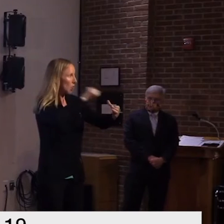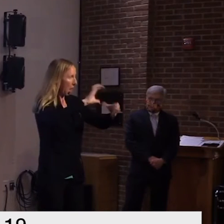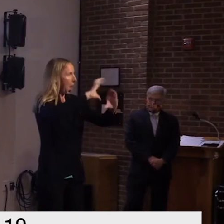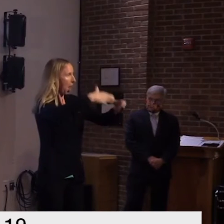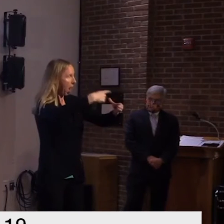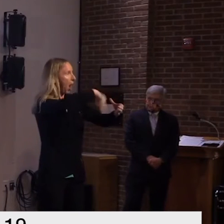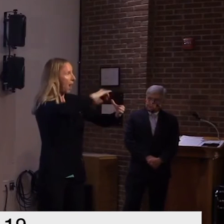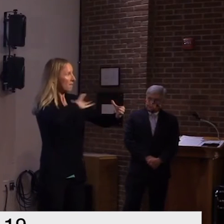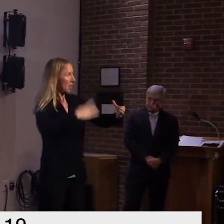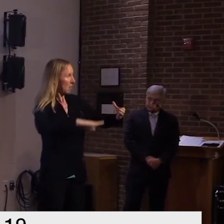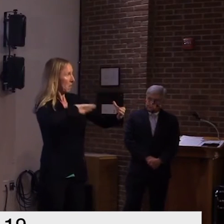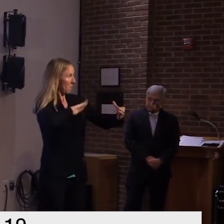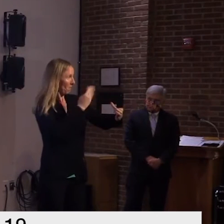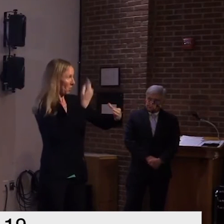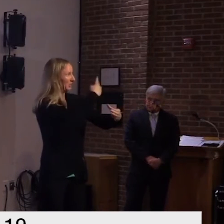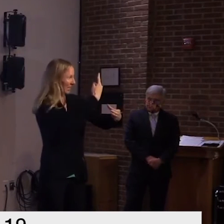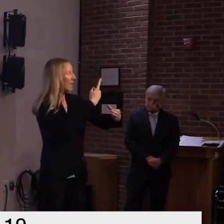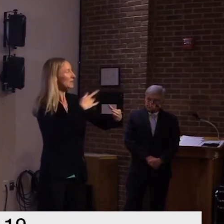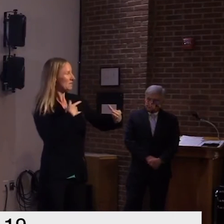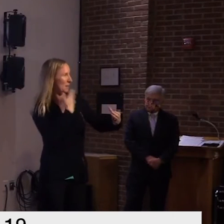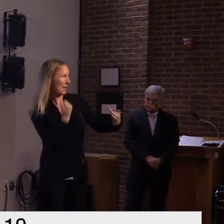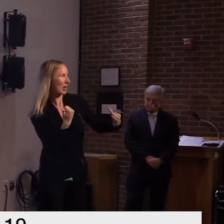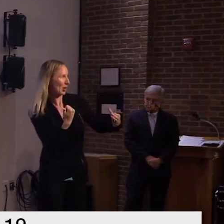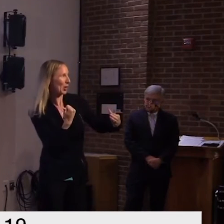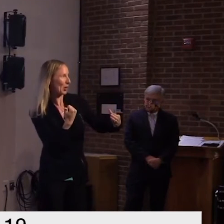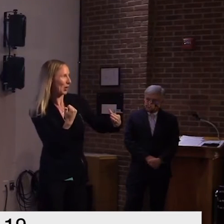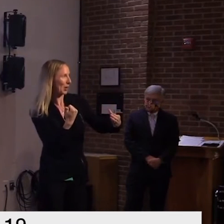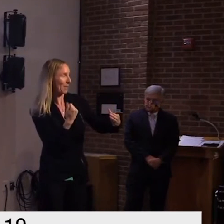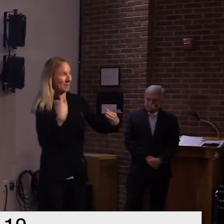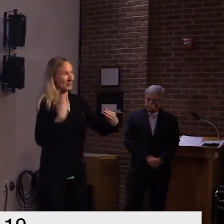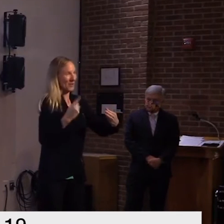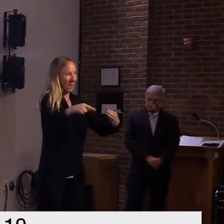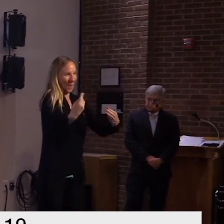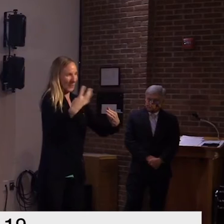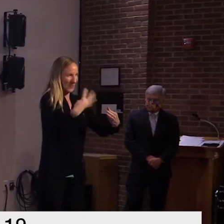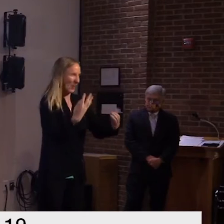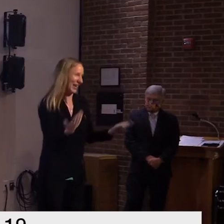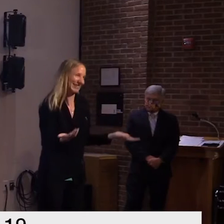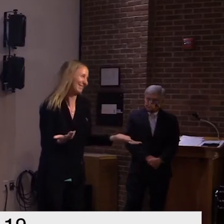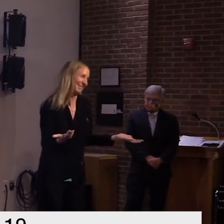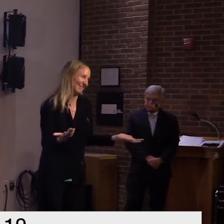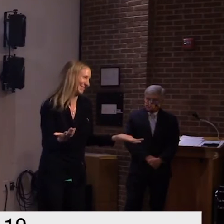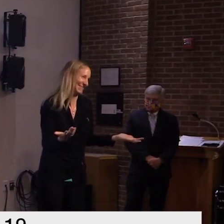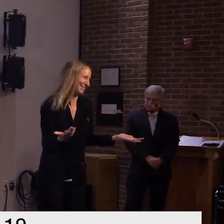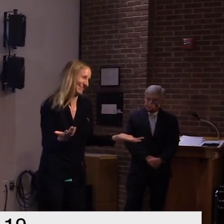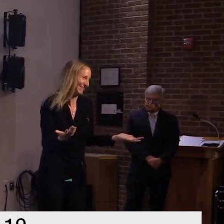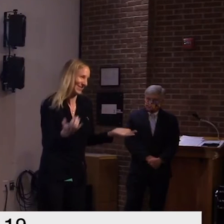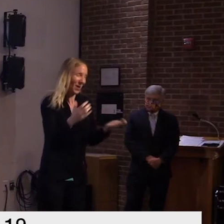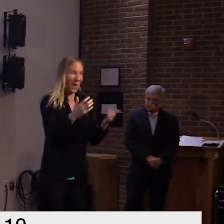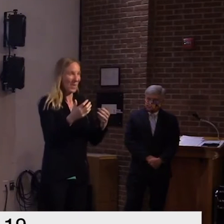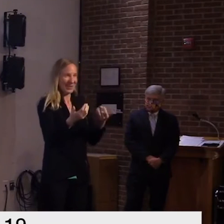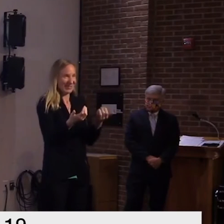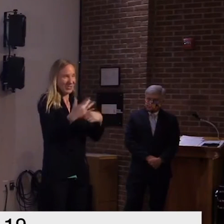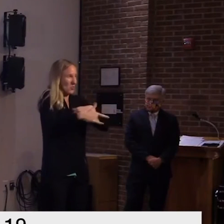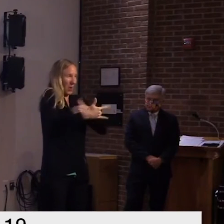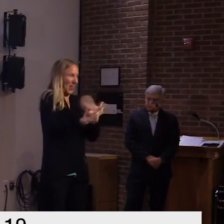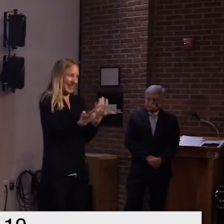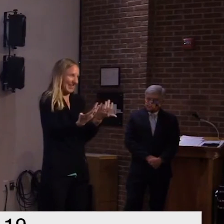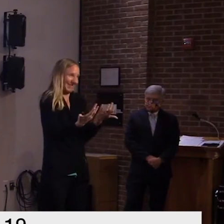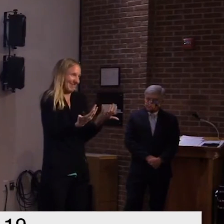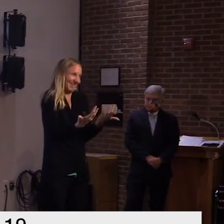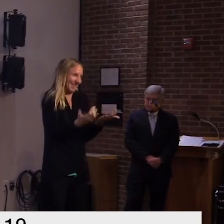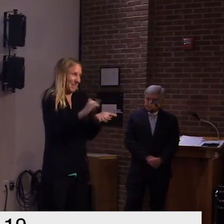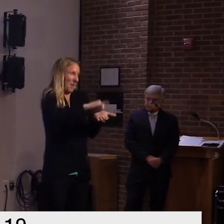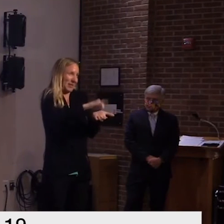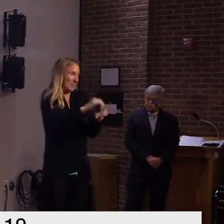increases in cases but with four days that is impossible to say uh from a scientific standpoint if you